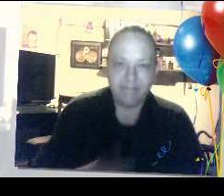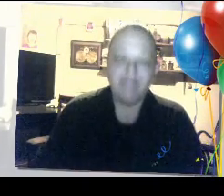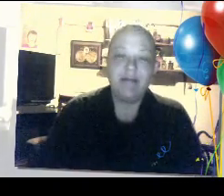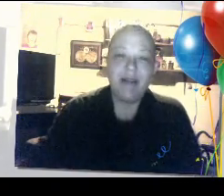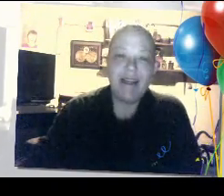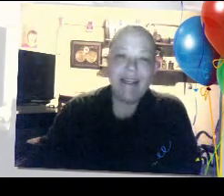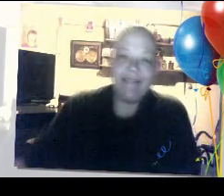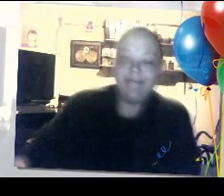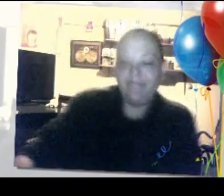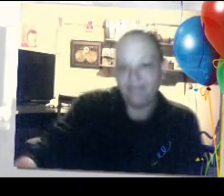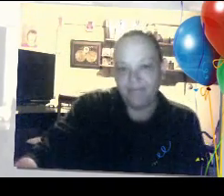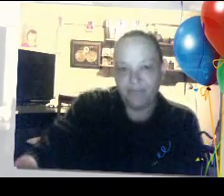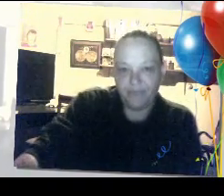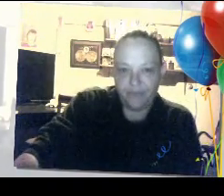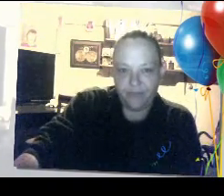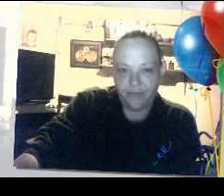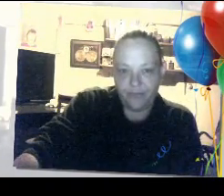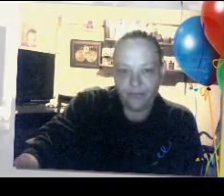bye